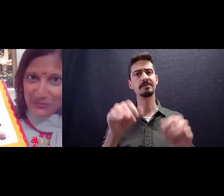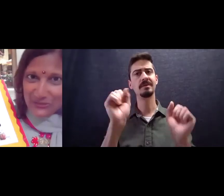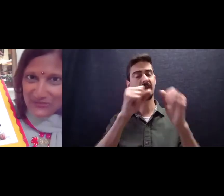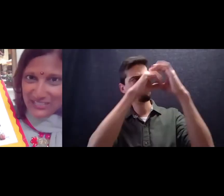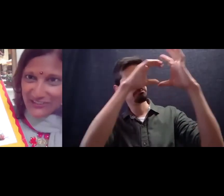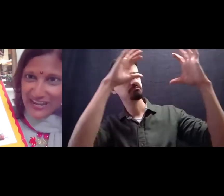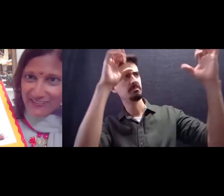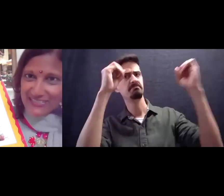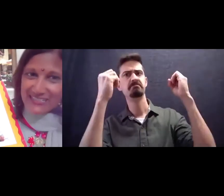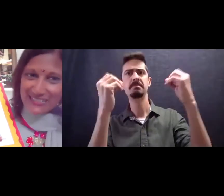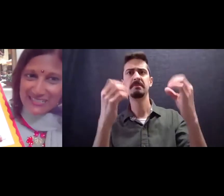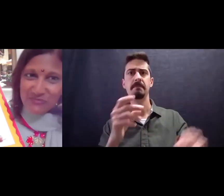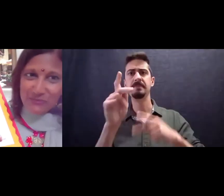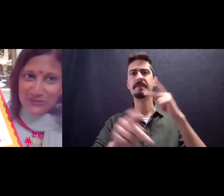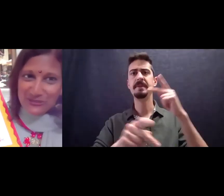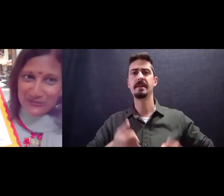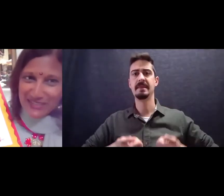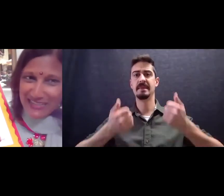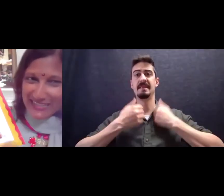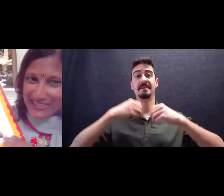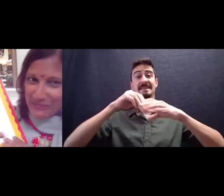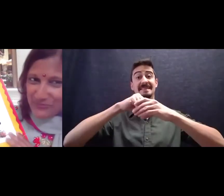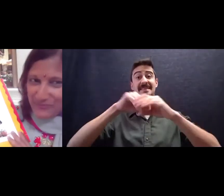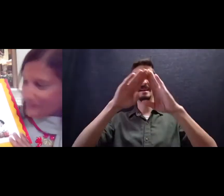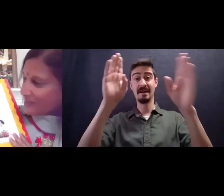many people living in your house some people do